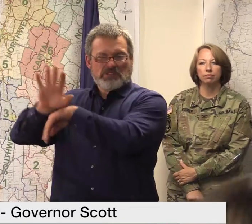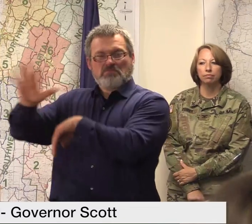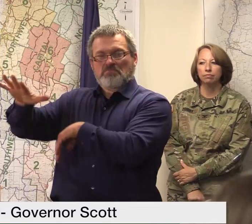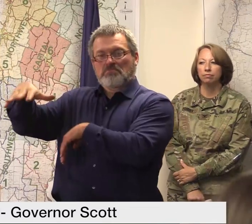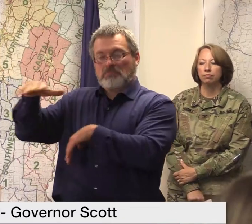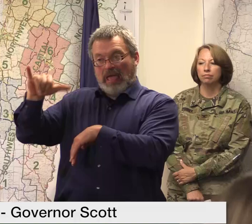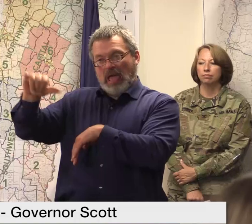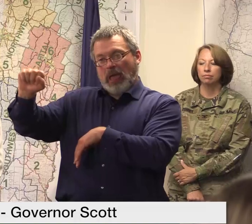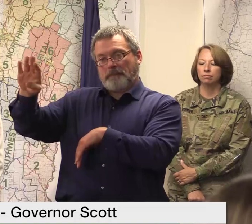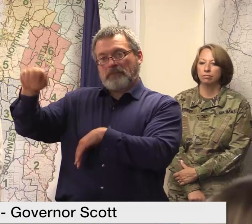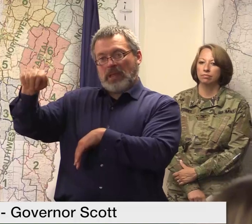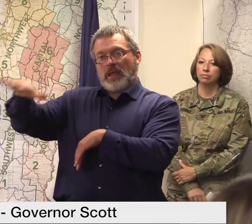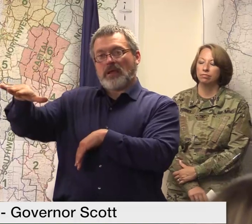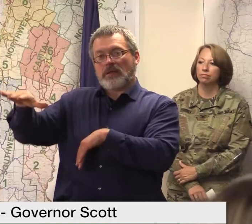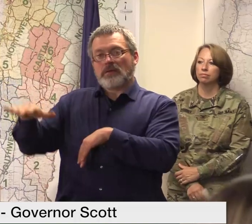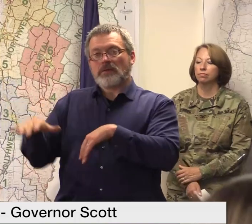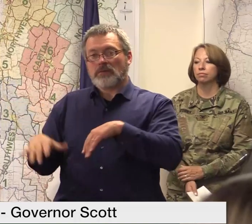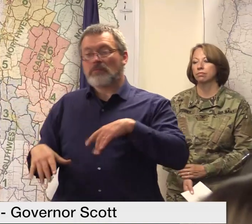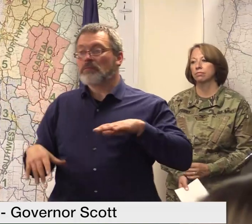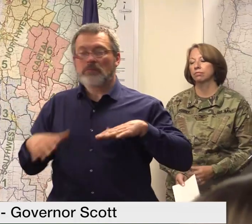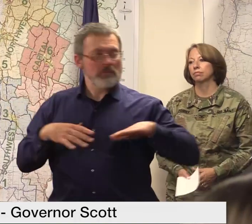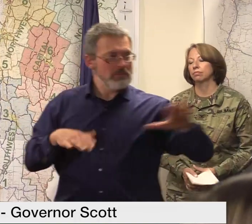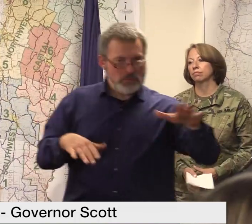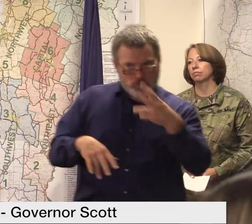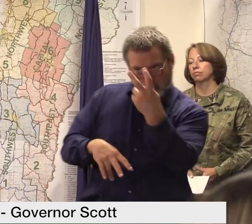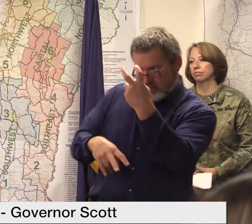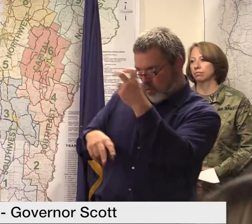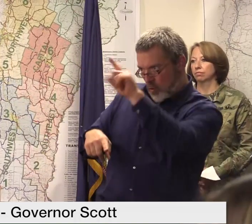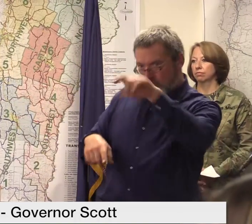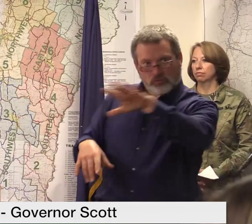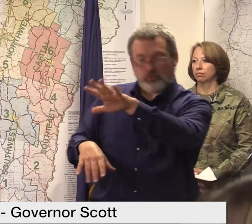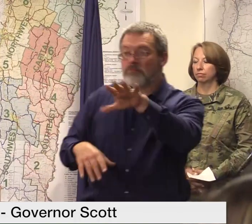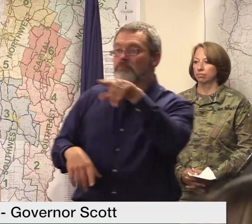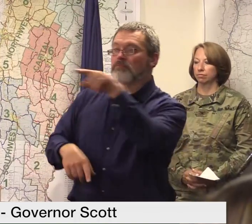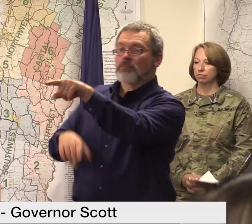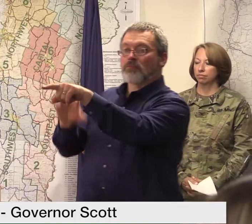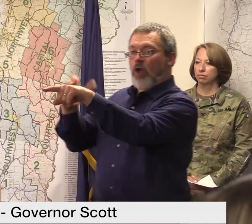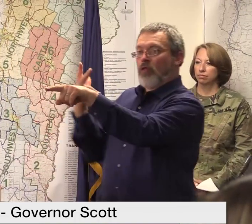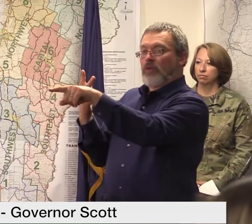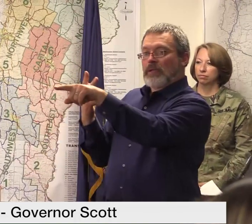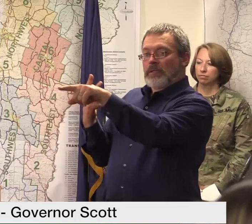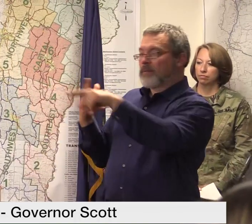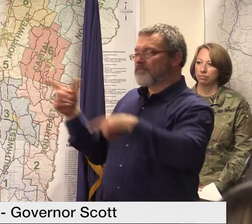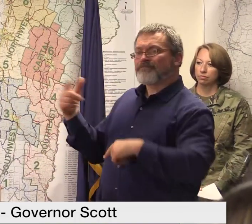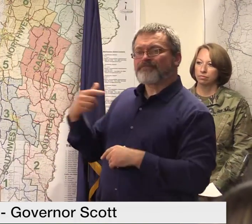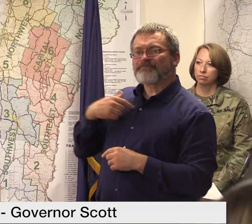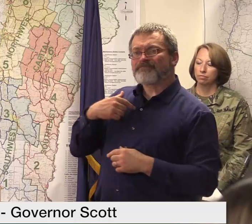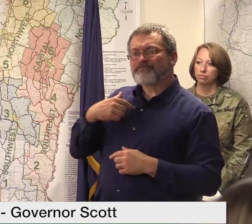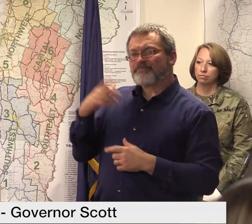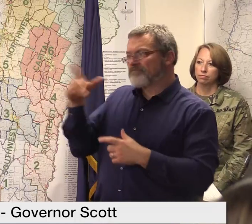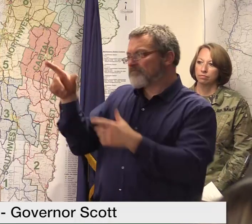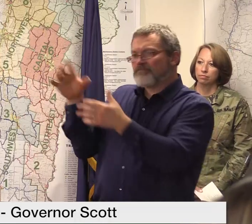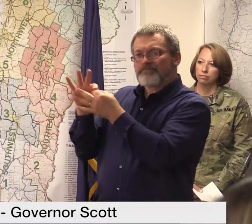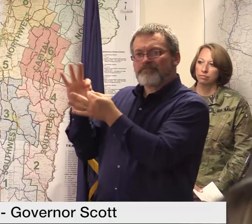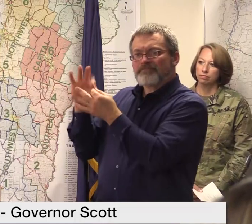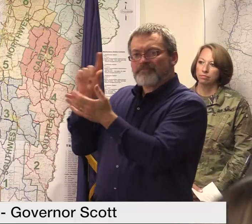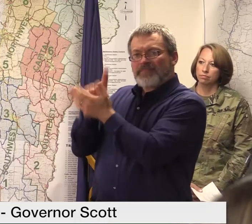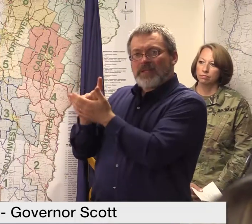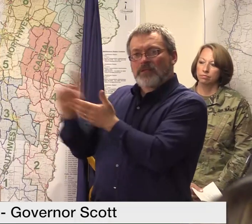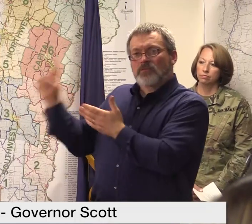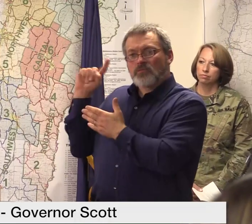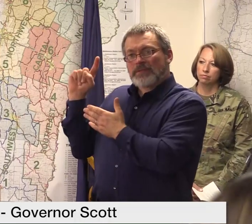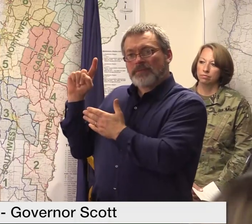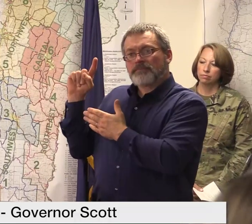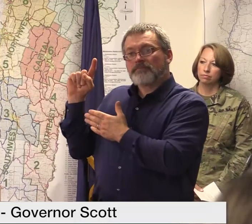governor was it uh announced i guess last week maybe that there'd be 20-ish million dollars in grants for businesses through accd